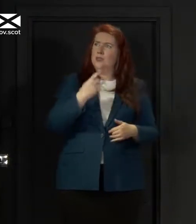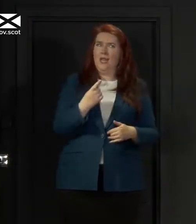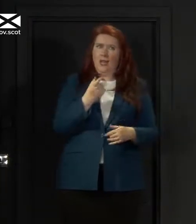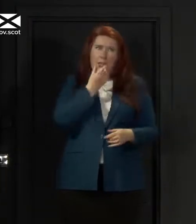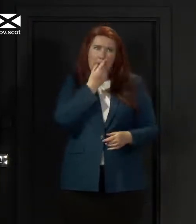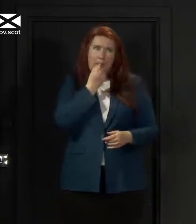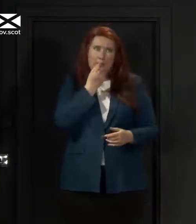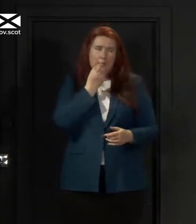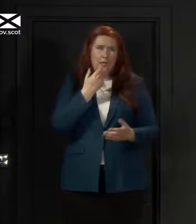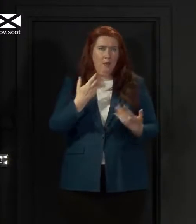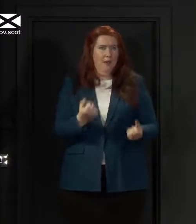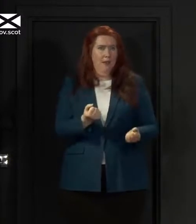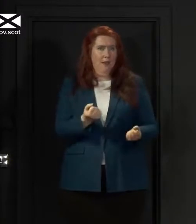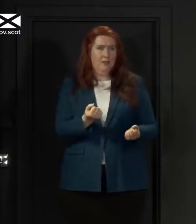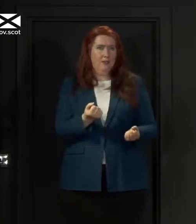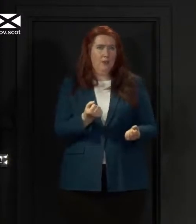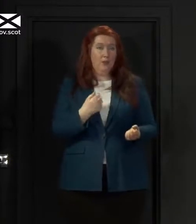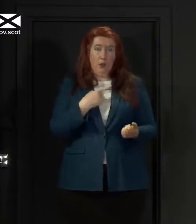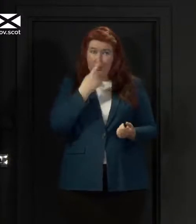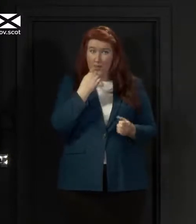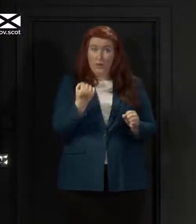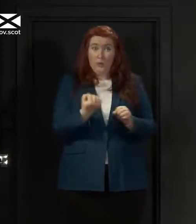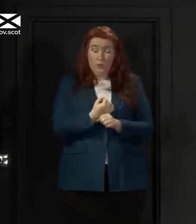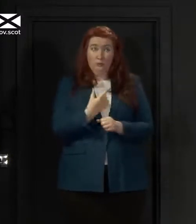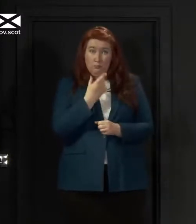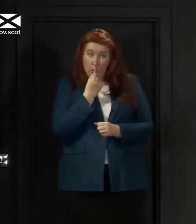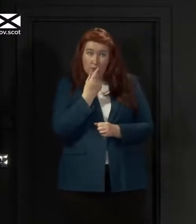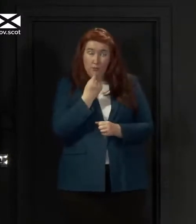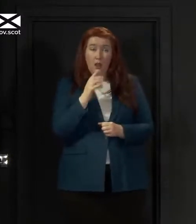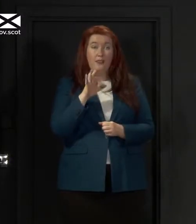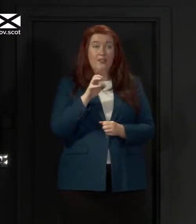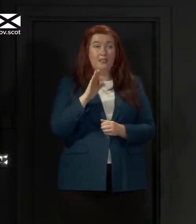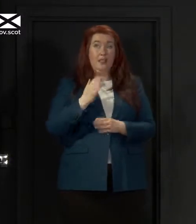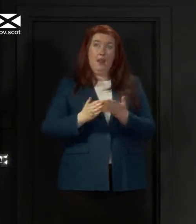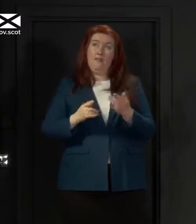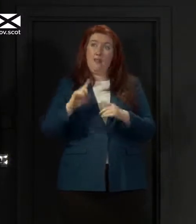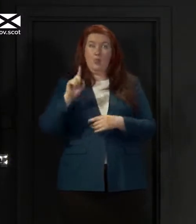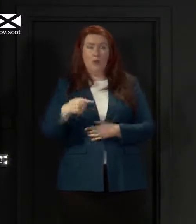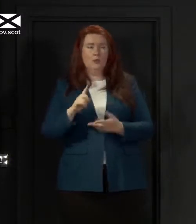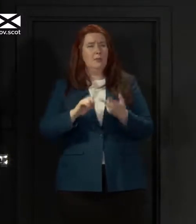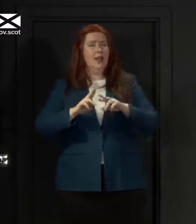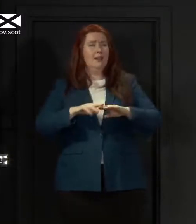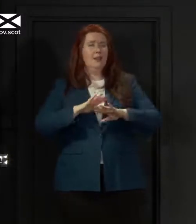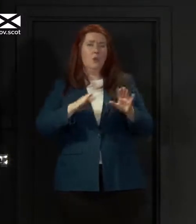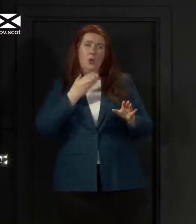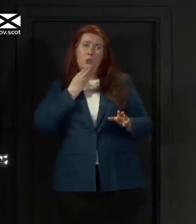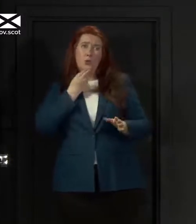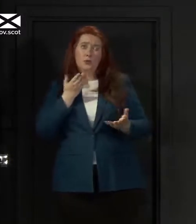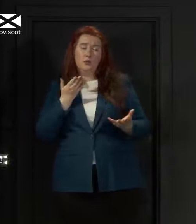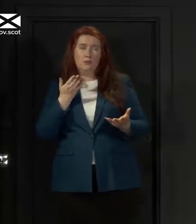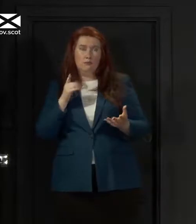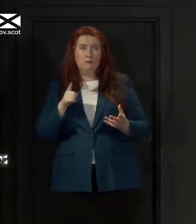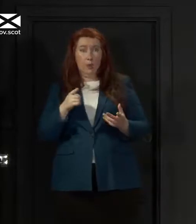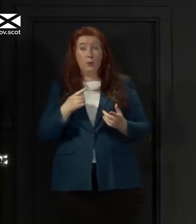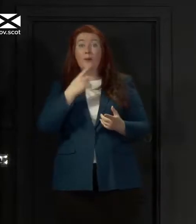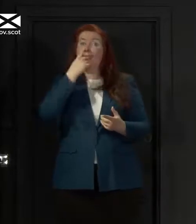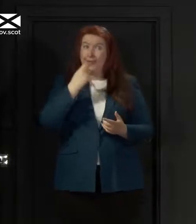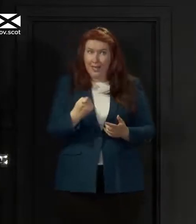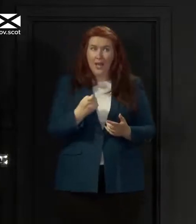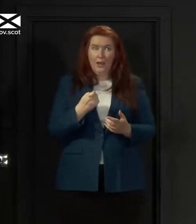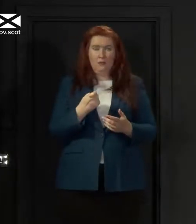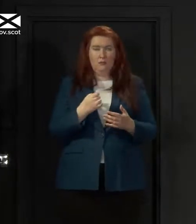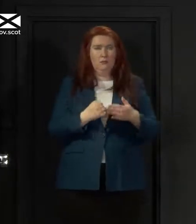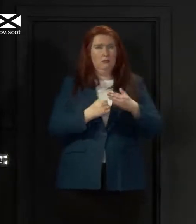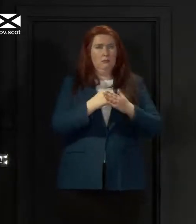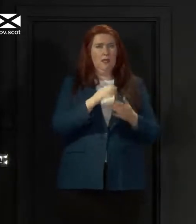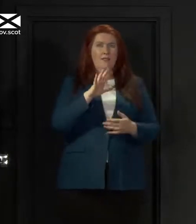have testing capacity for 15 and a half thousand if that is not being used we have testing capacity for 15